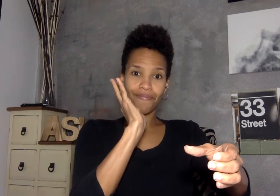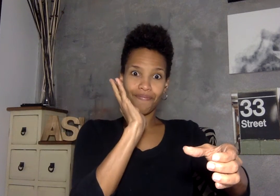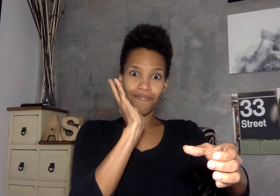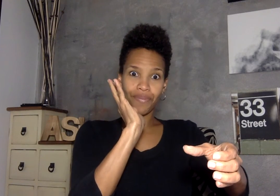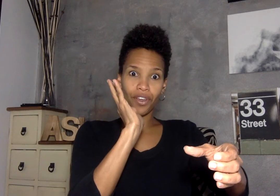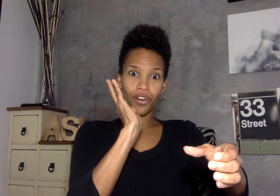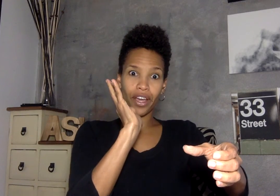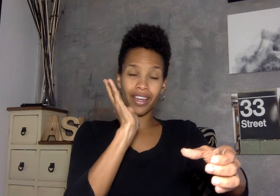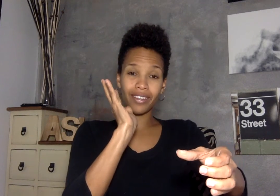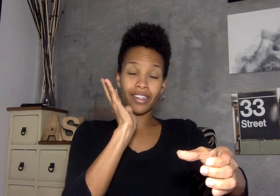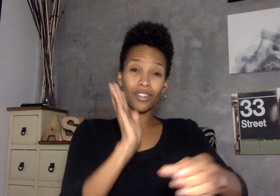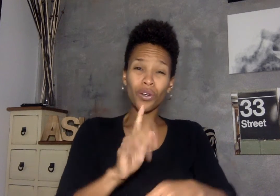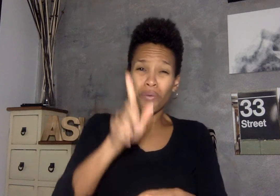all right so